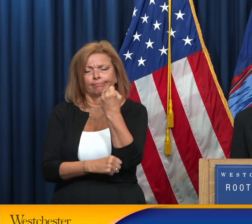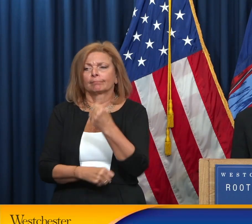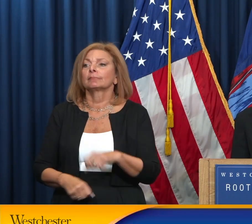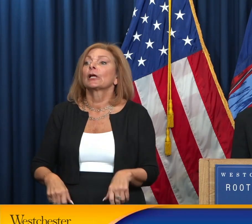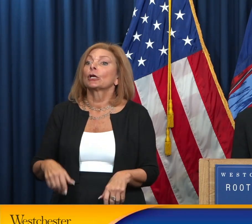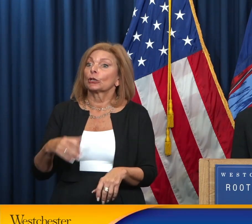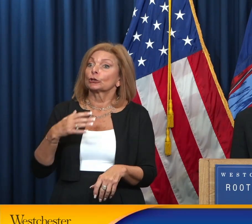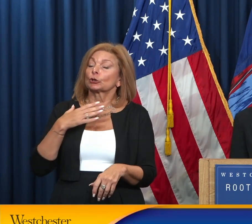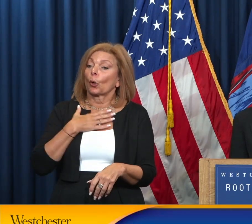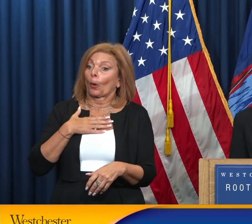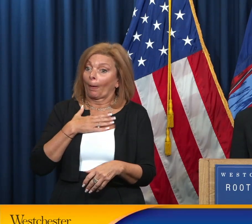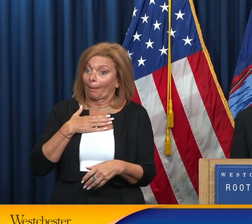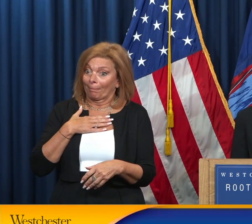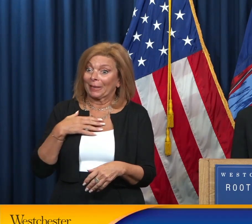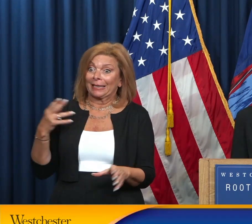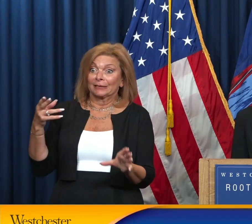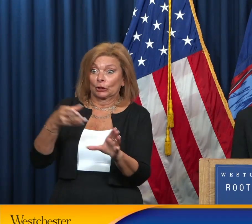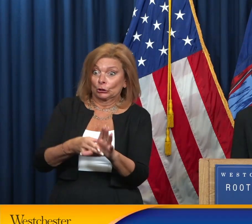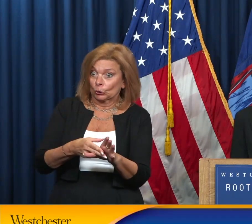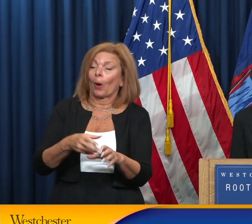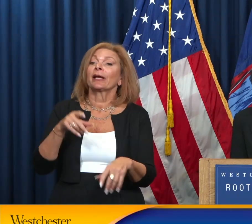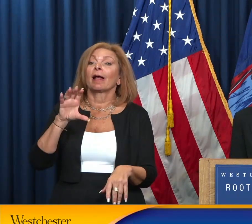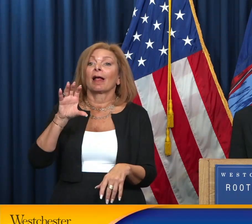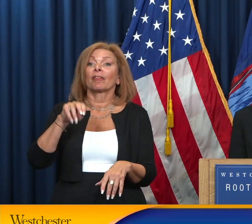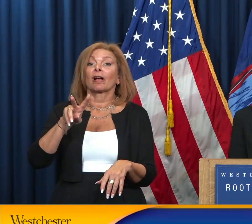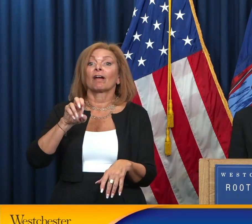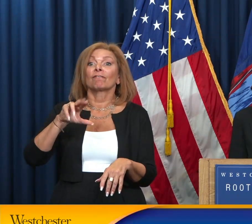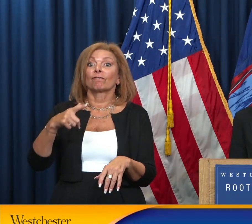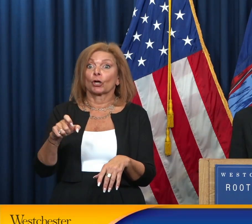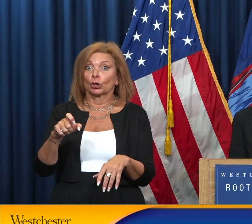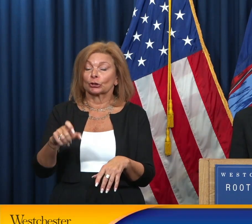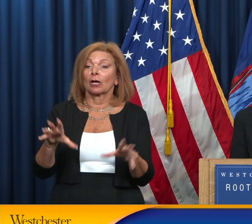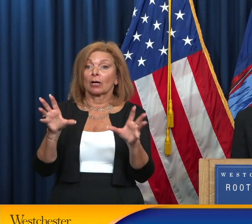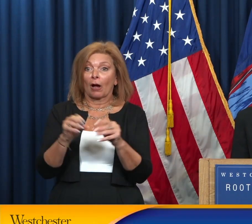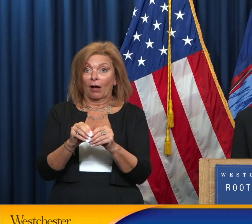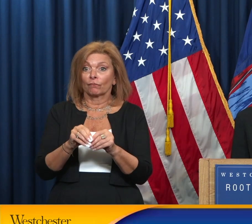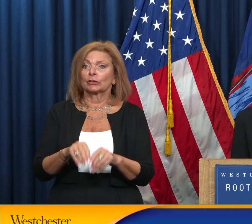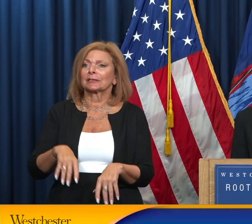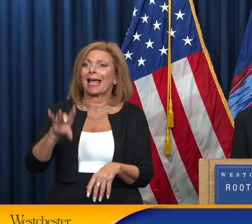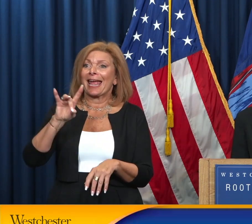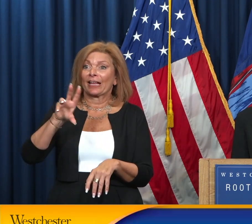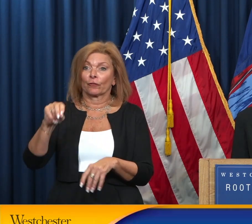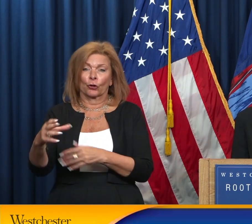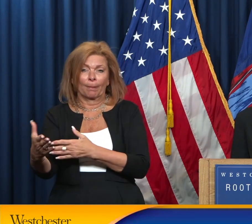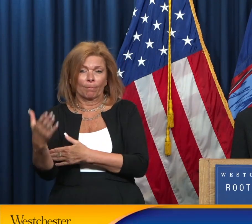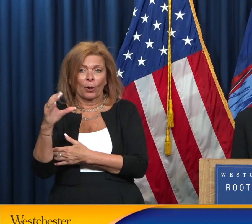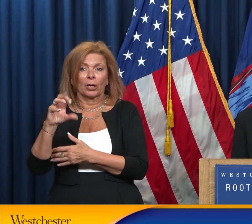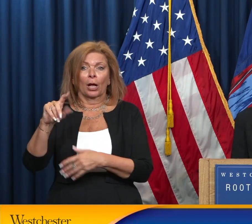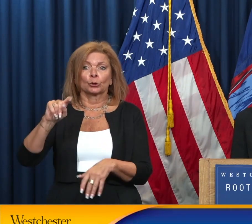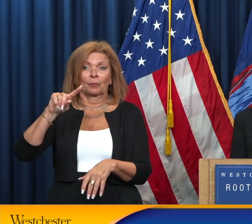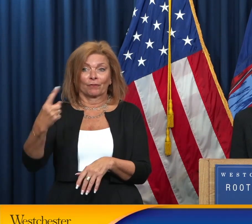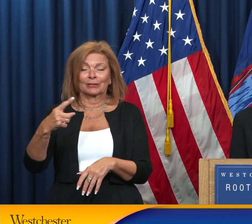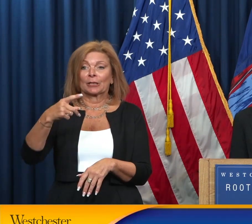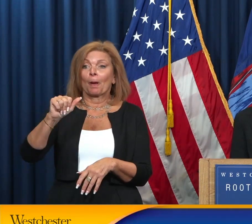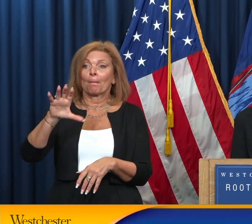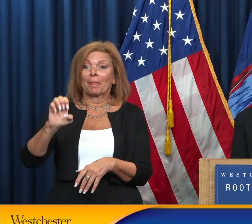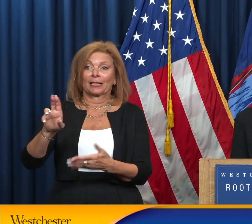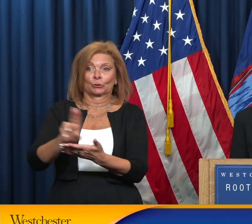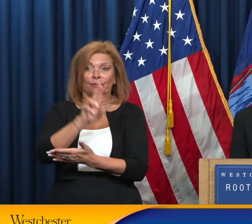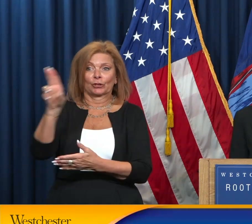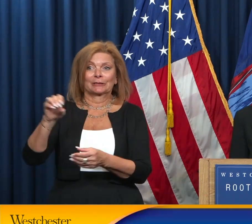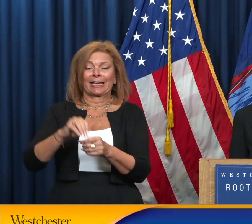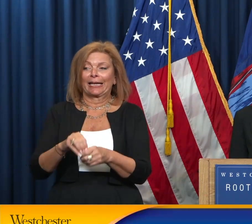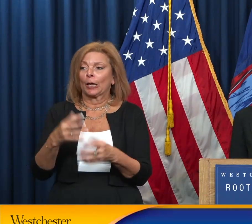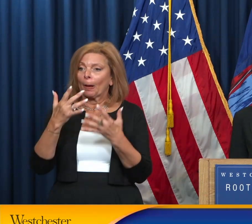Westchester Coalition for the Converge Conference at 8.30 a.m. on October 1st at Pace University in Pleasantville.